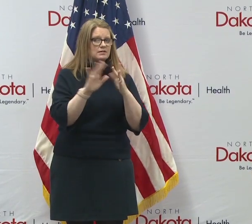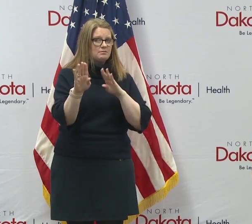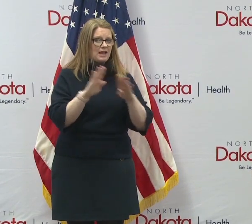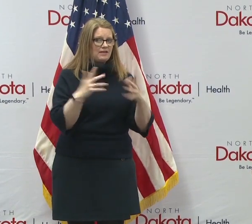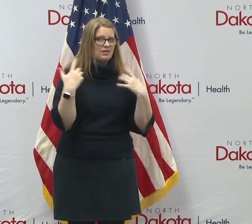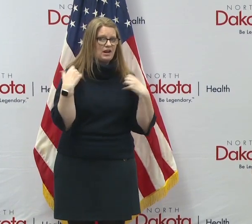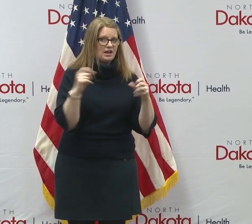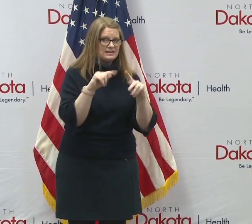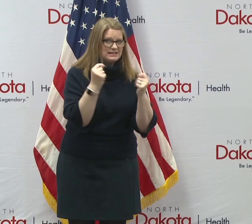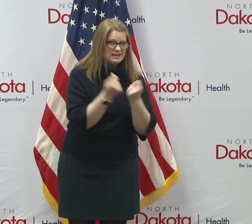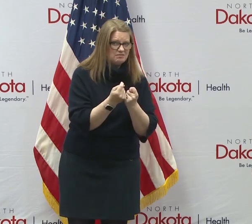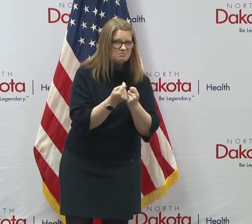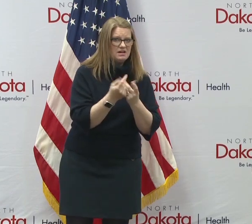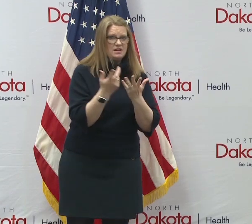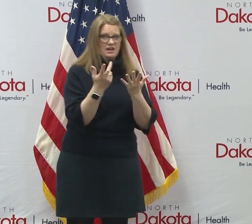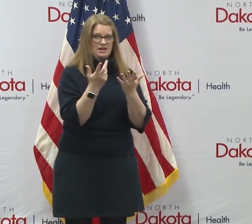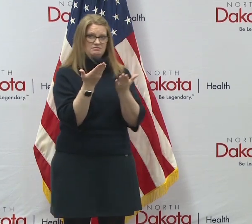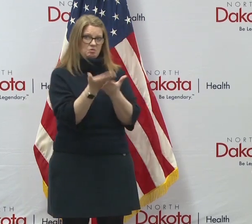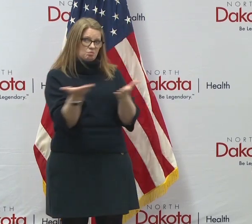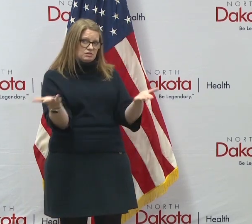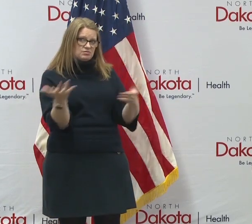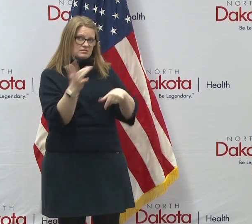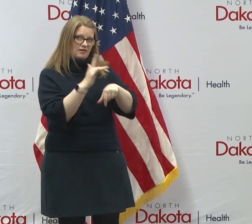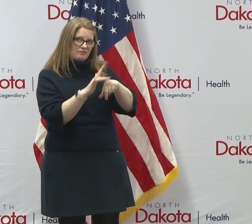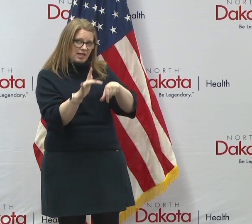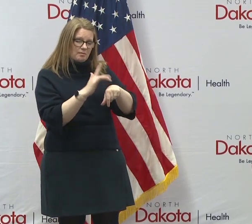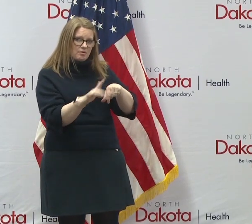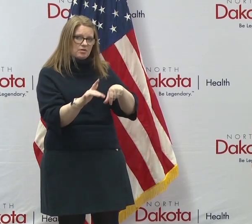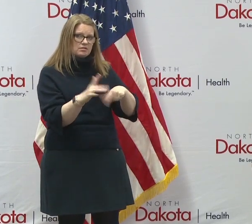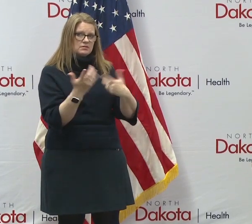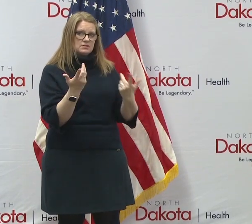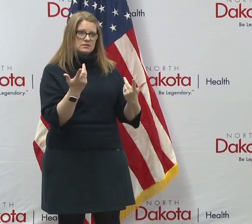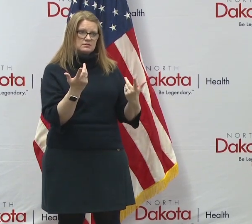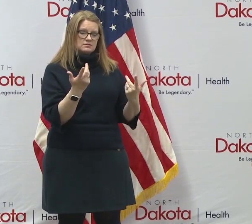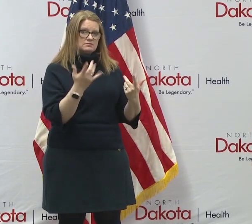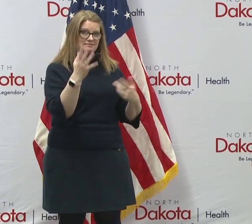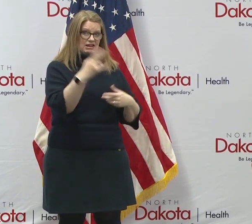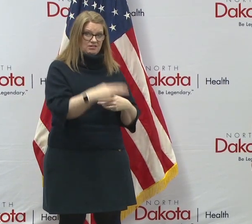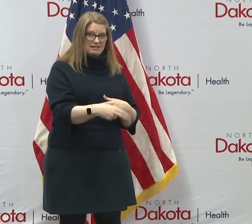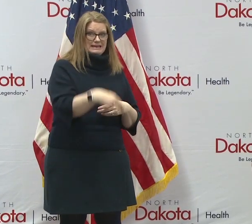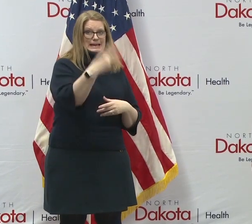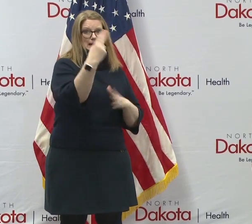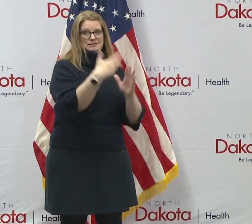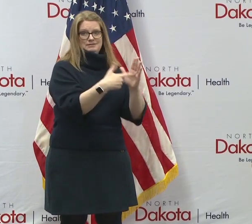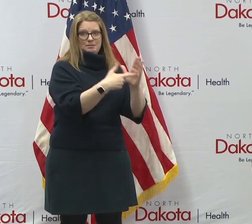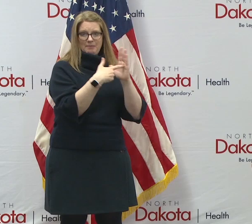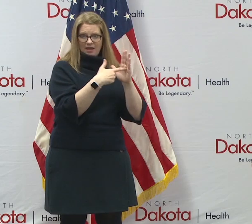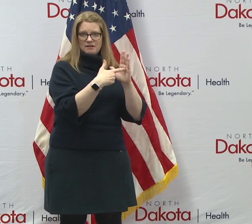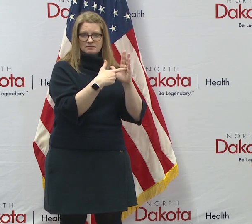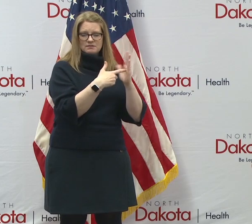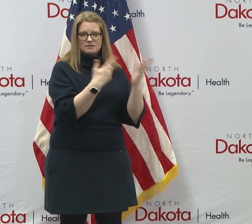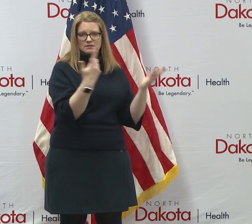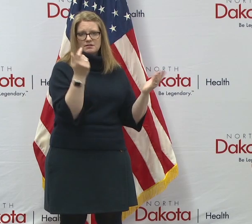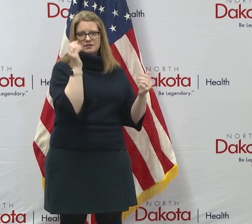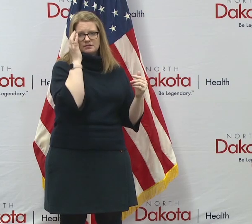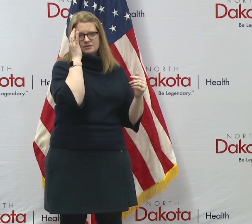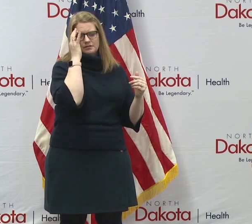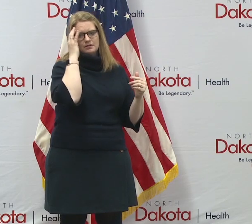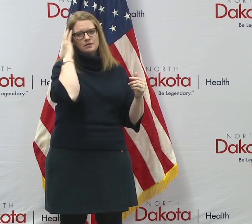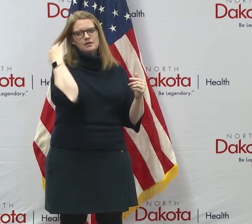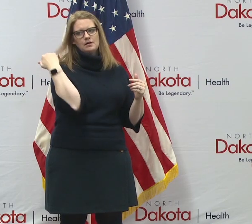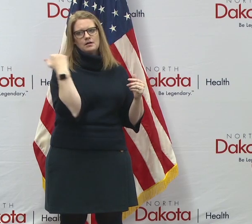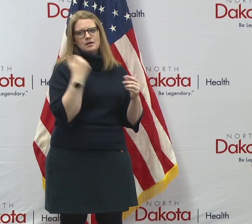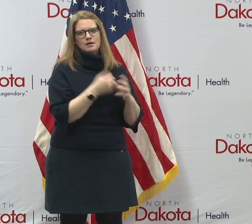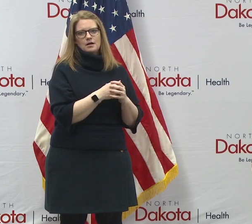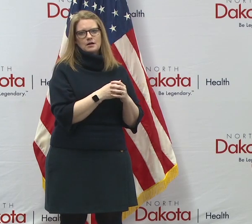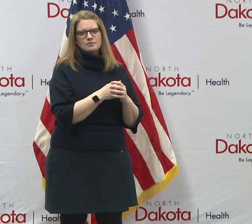resources there, um, those, uh, that's, they're in higher demand than they typically are. Um, and I think